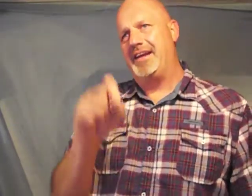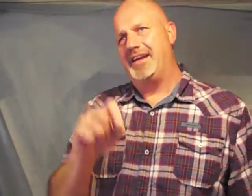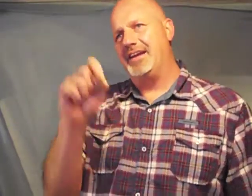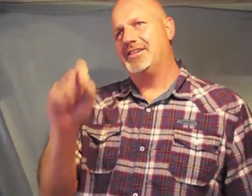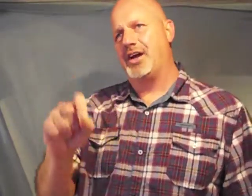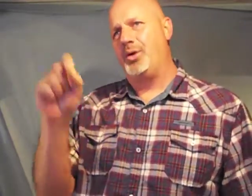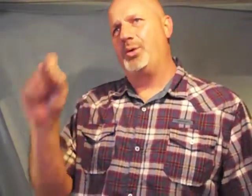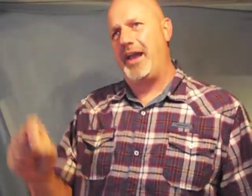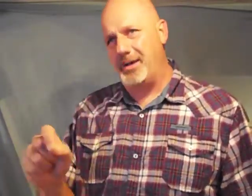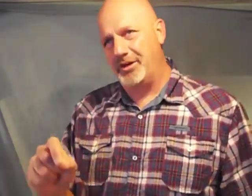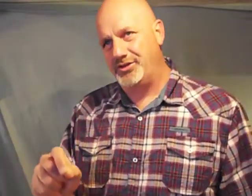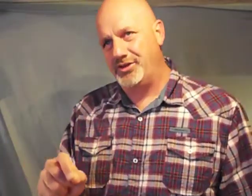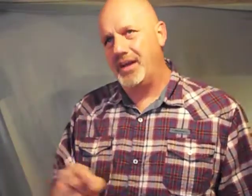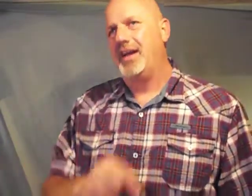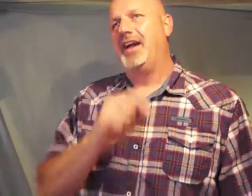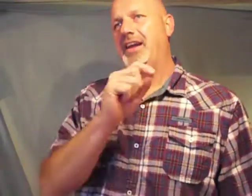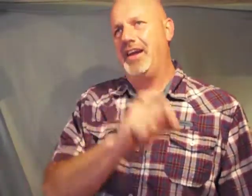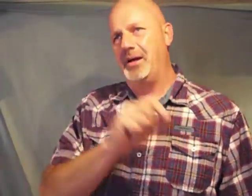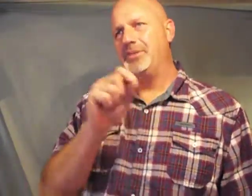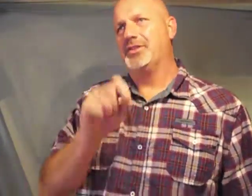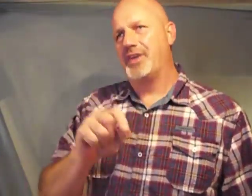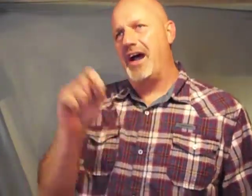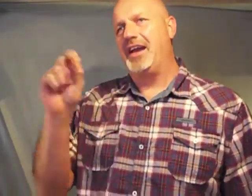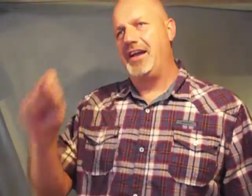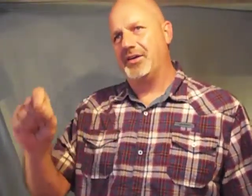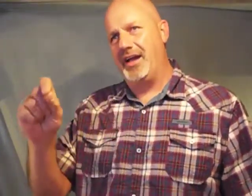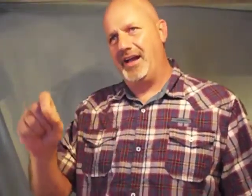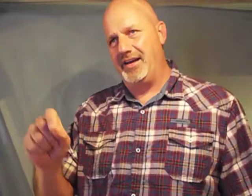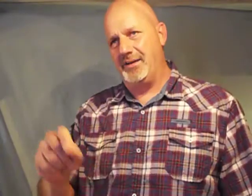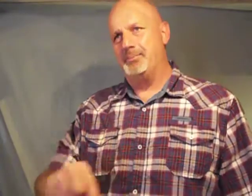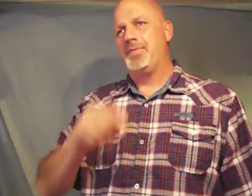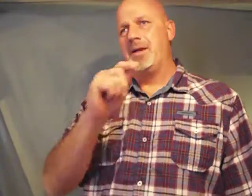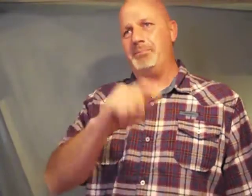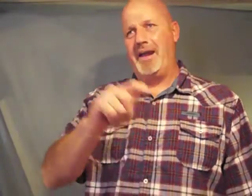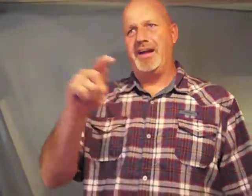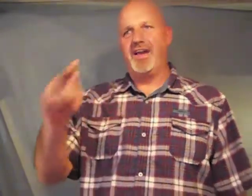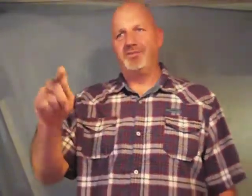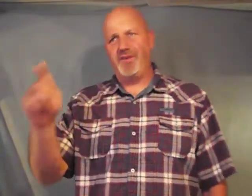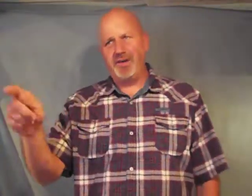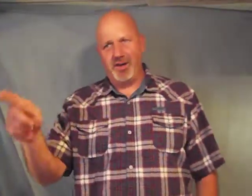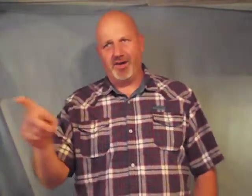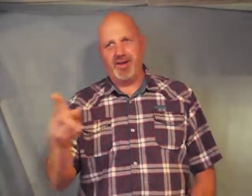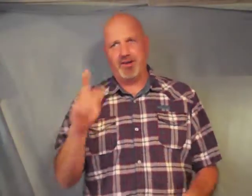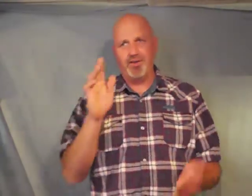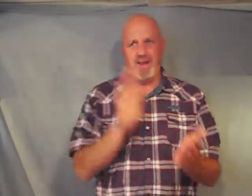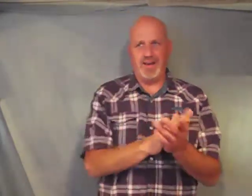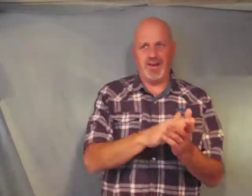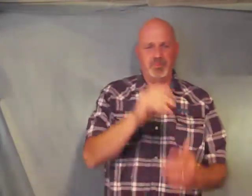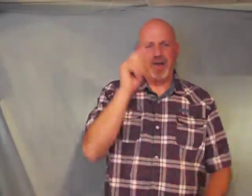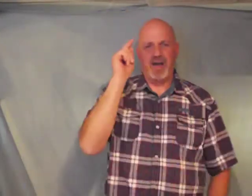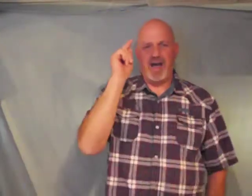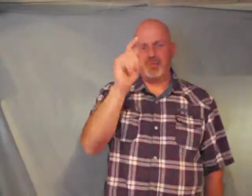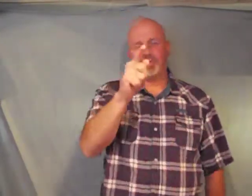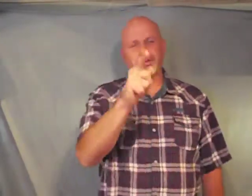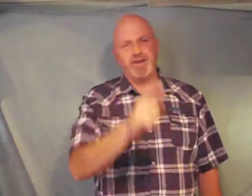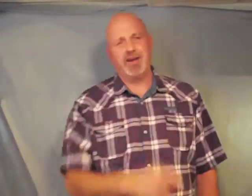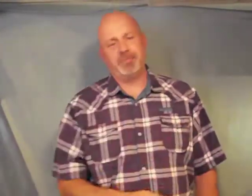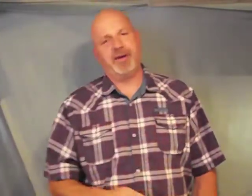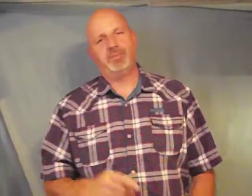in his own image in the image of God he created him male and female he created him I'm going to tell you people